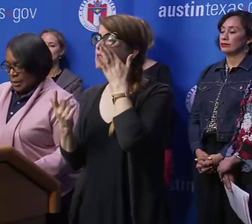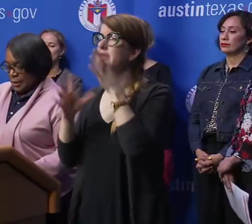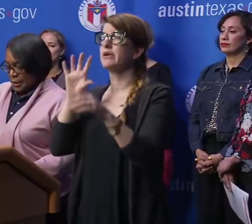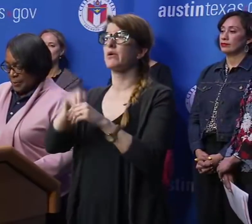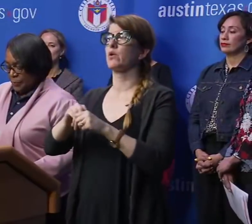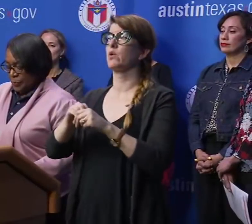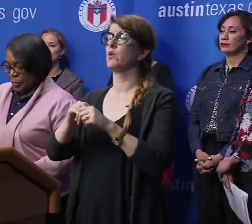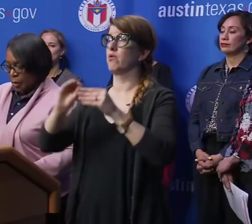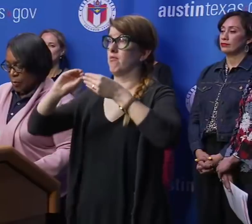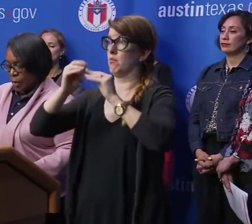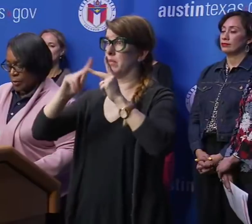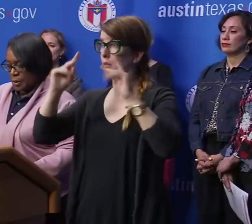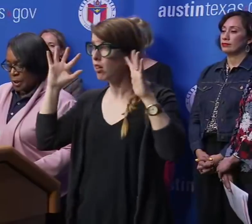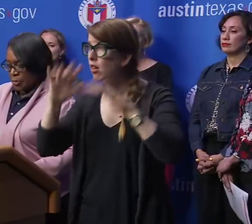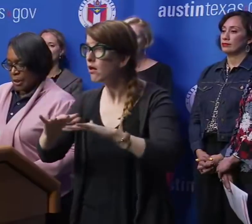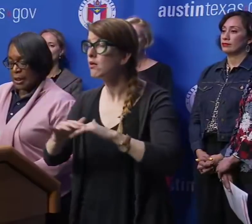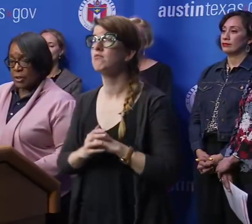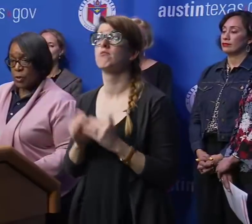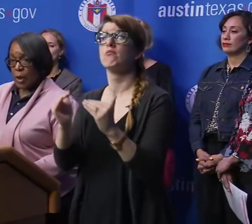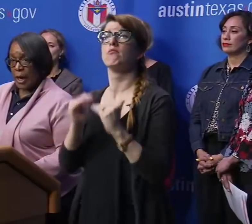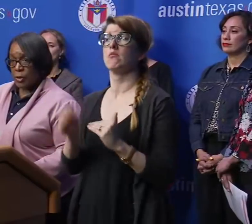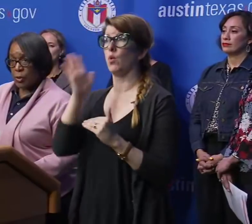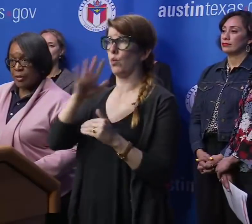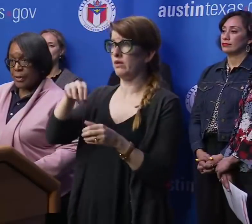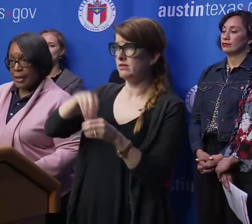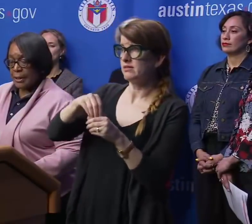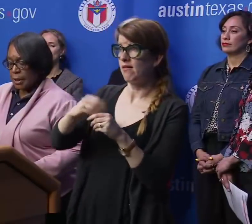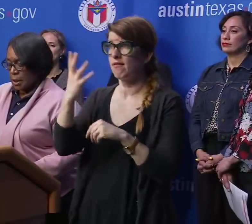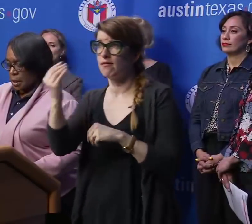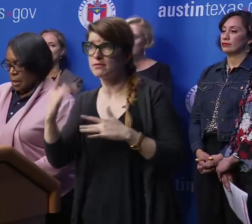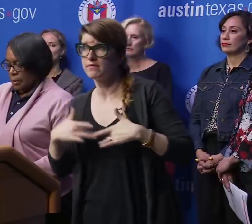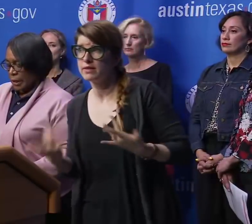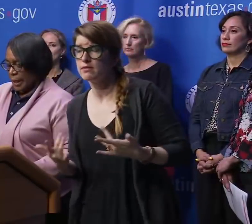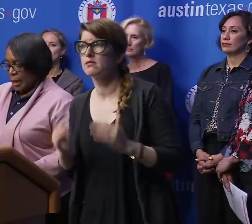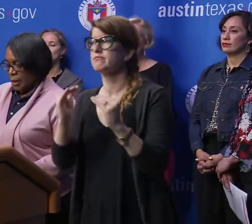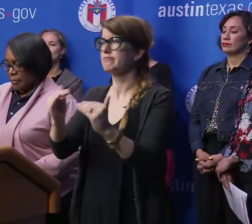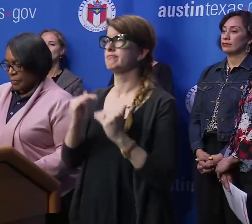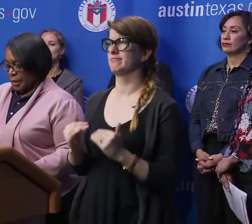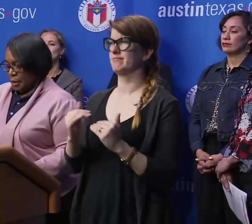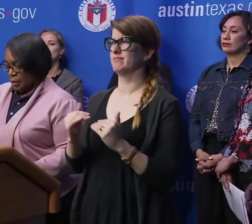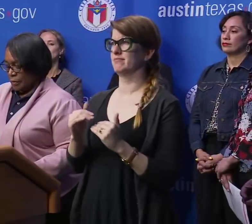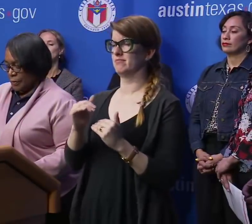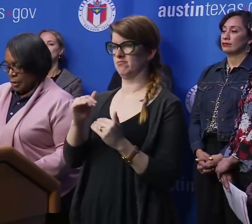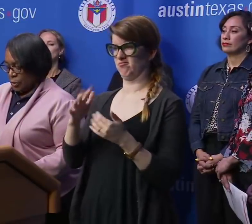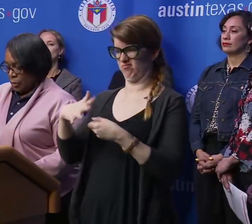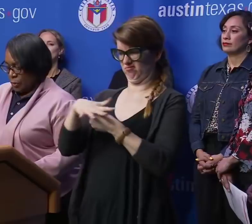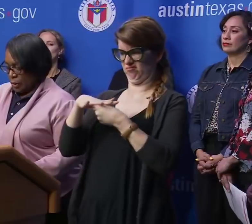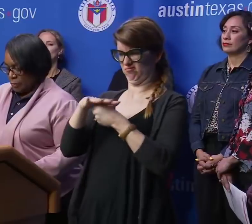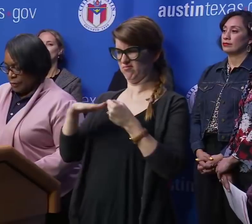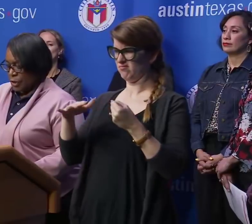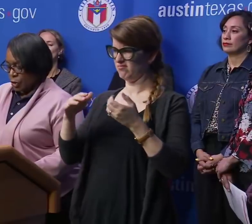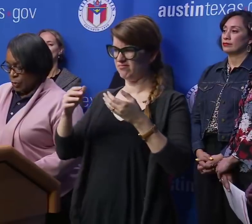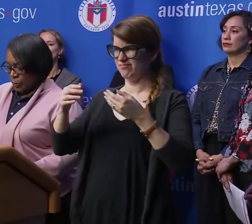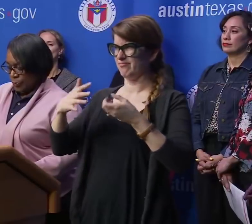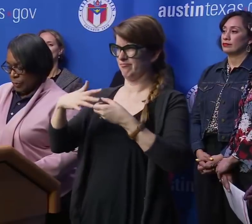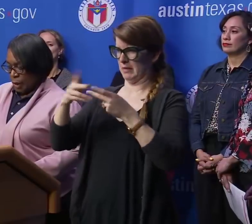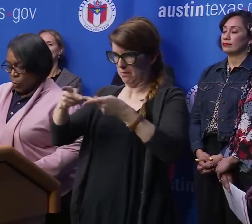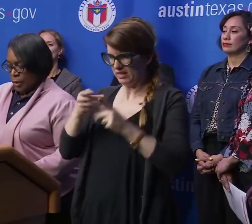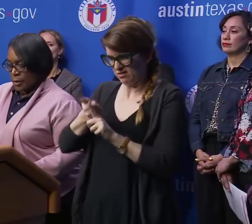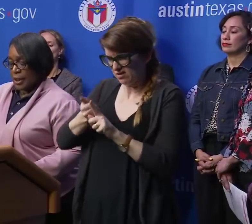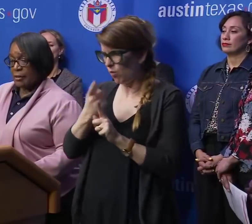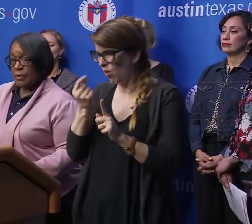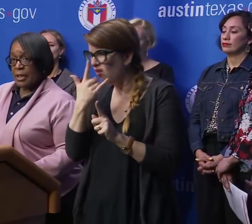crowd density, whether it's going to be an indoor or outdoor event, the layout of the vendor or the venue,